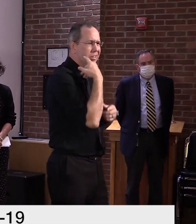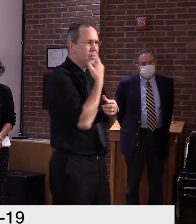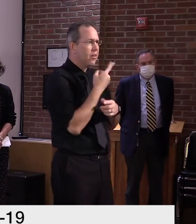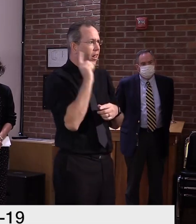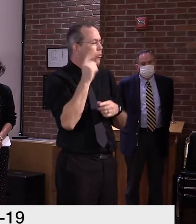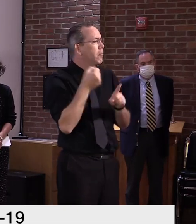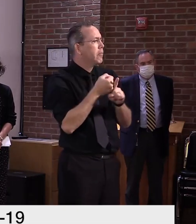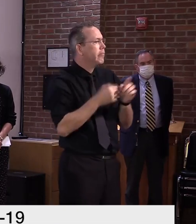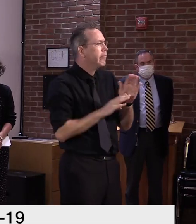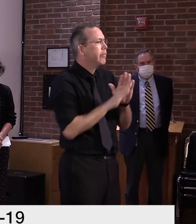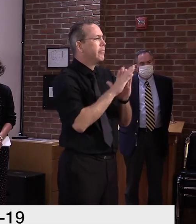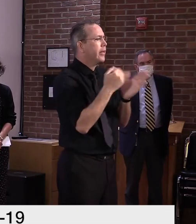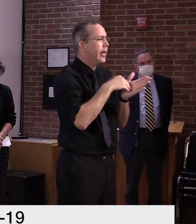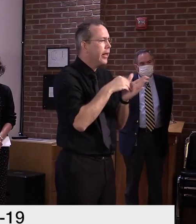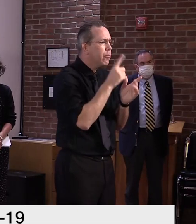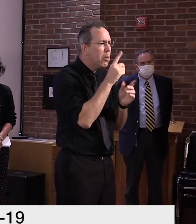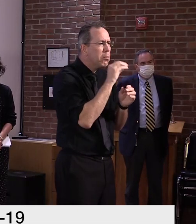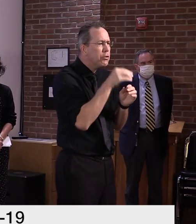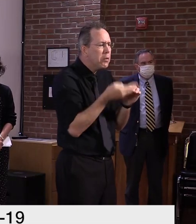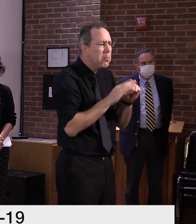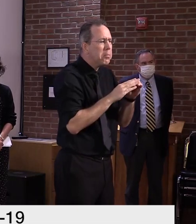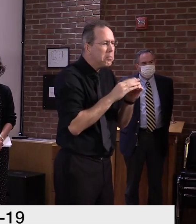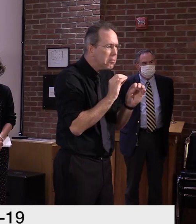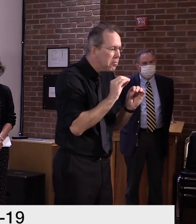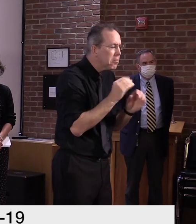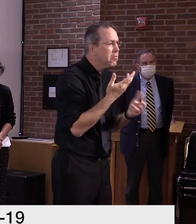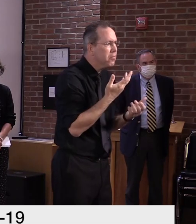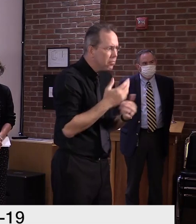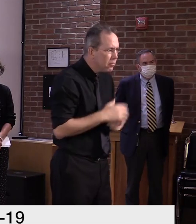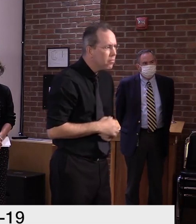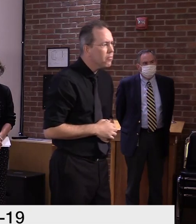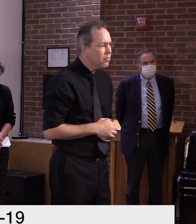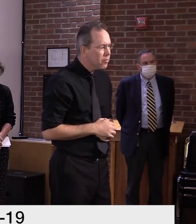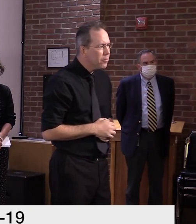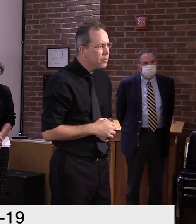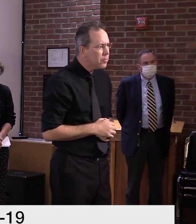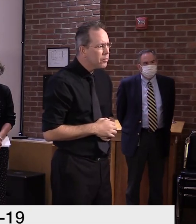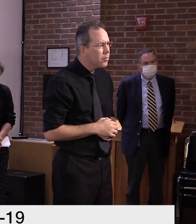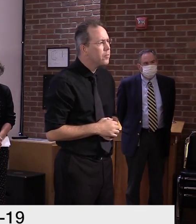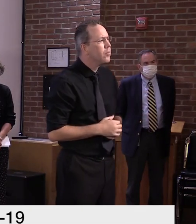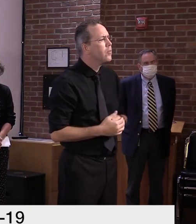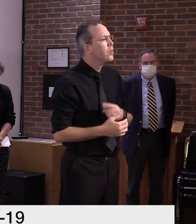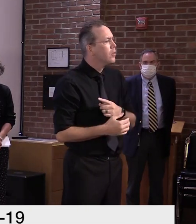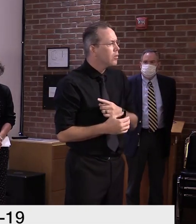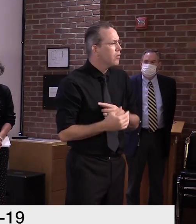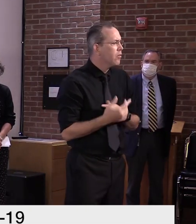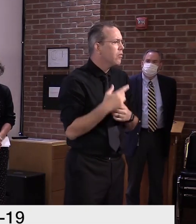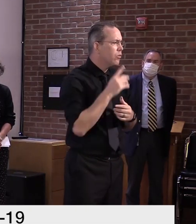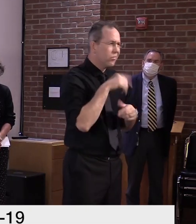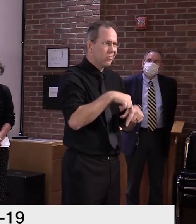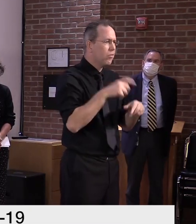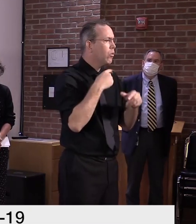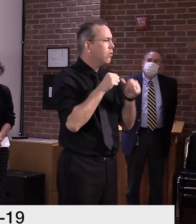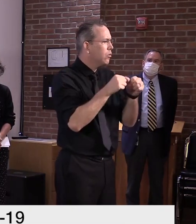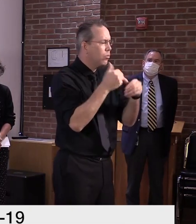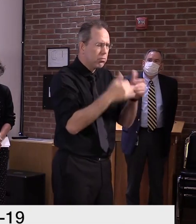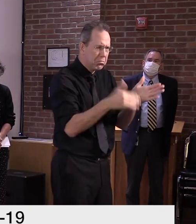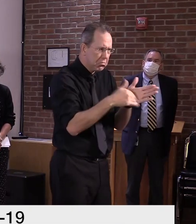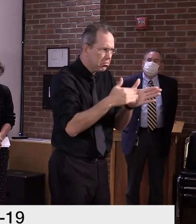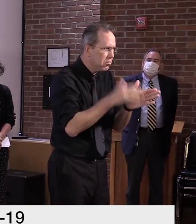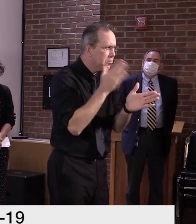cases increasing just over 1%. That trend continues this week with cases in the Northeast